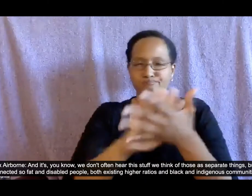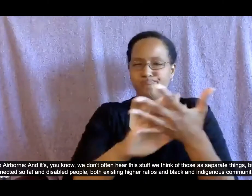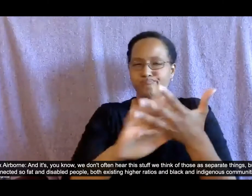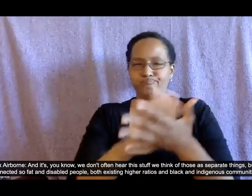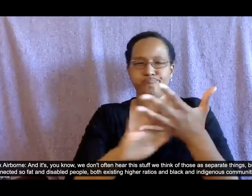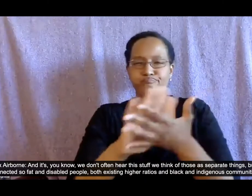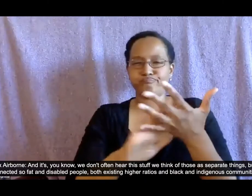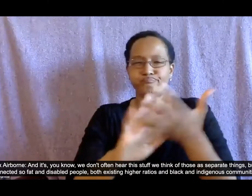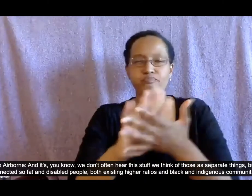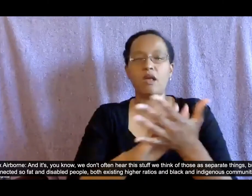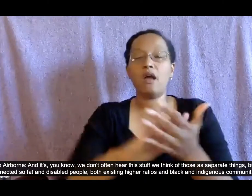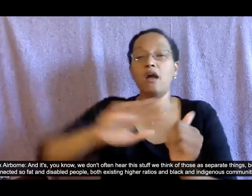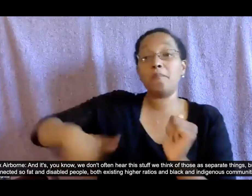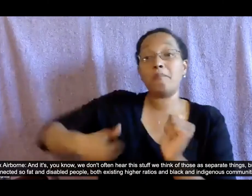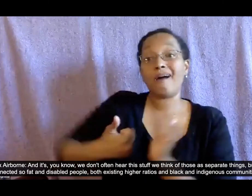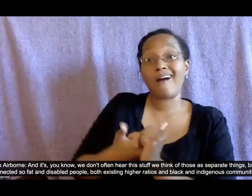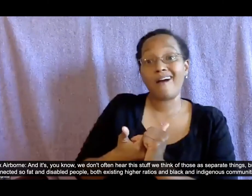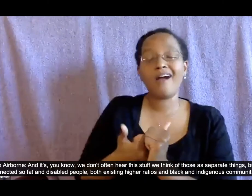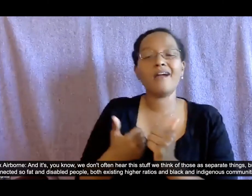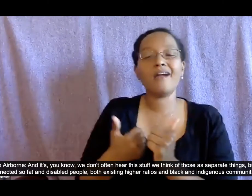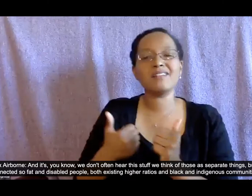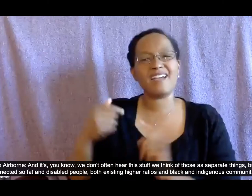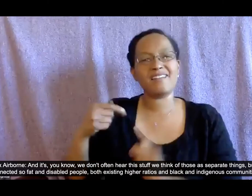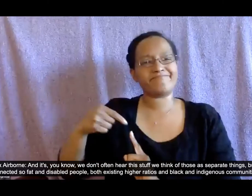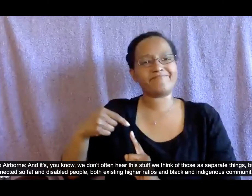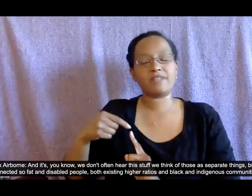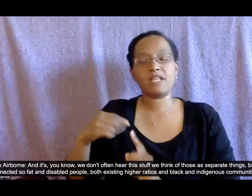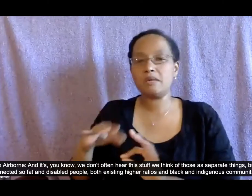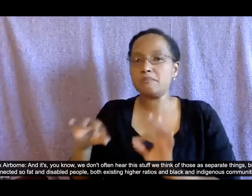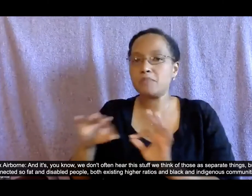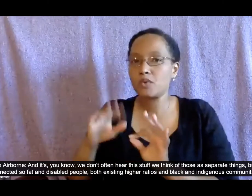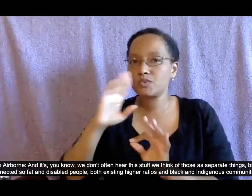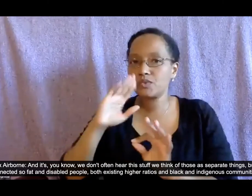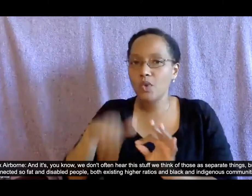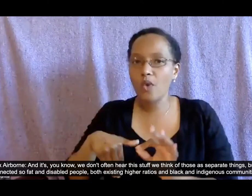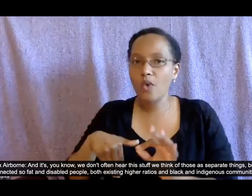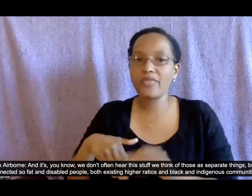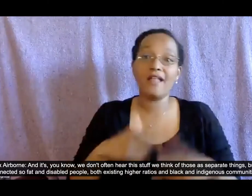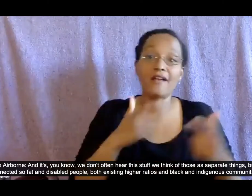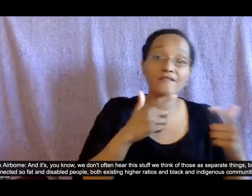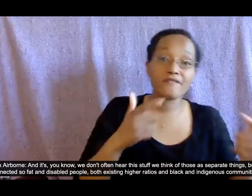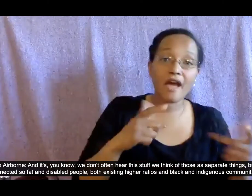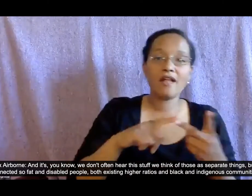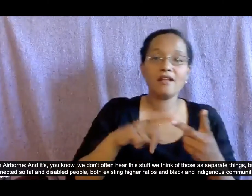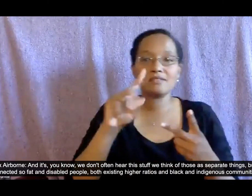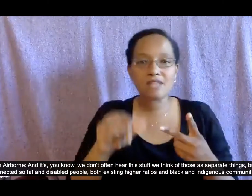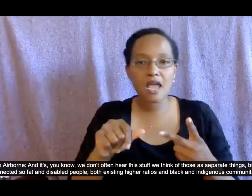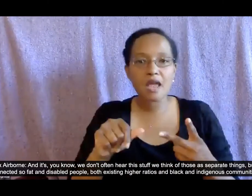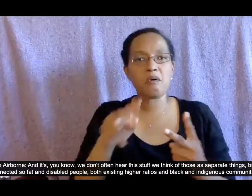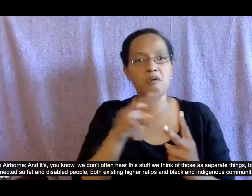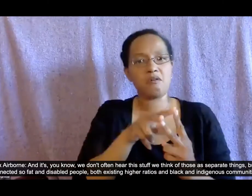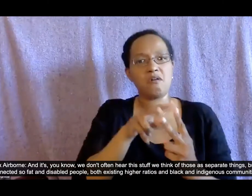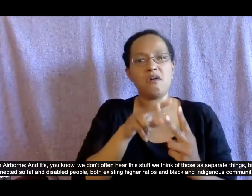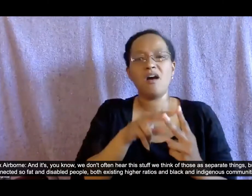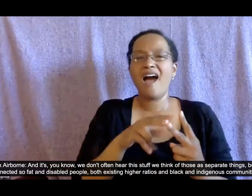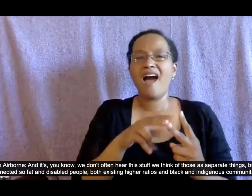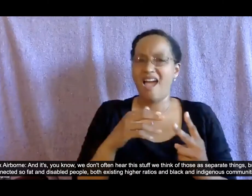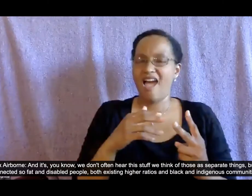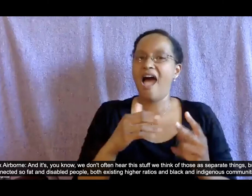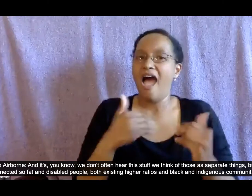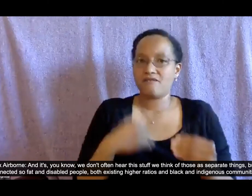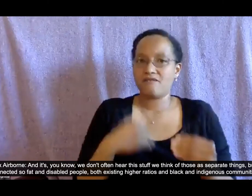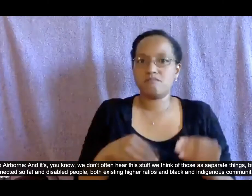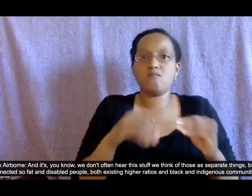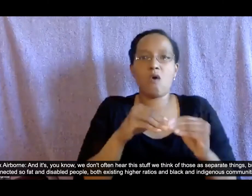this stuff we think of those as separate things but they are very connected so fat and disabled people both exist in higher ratios in black and